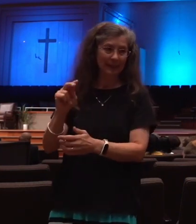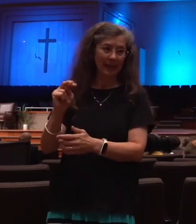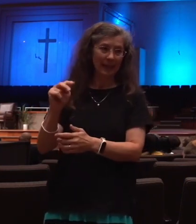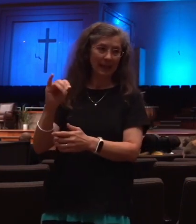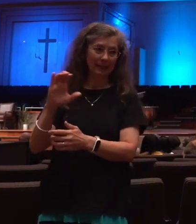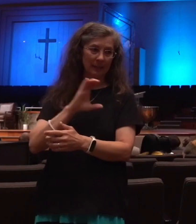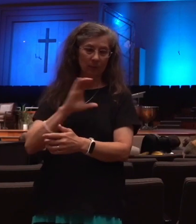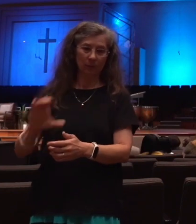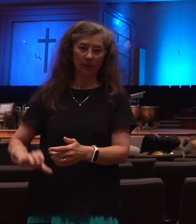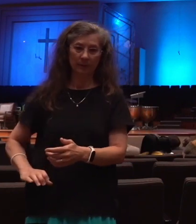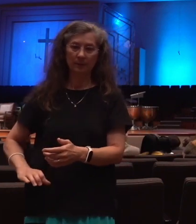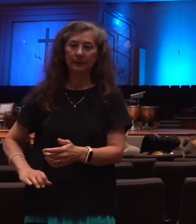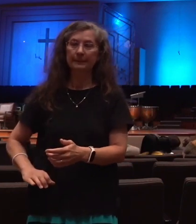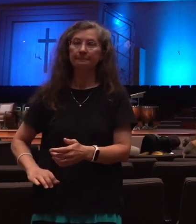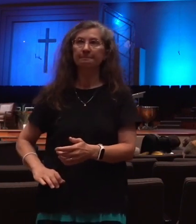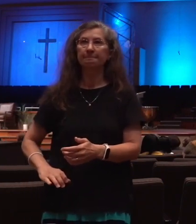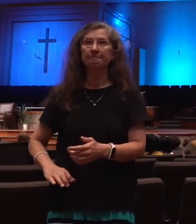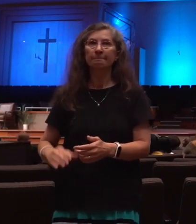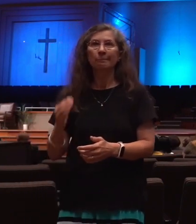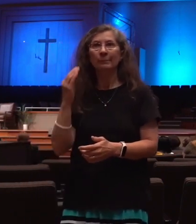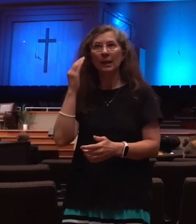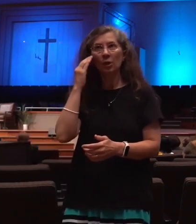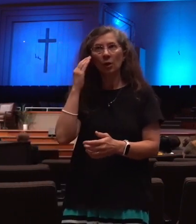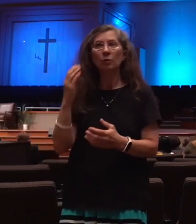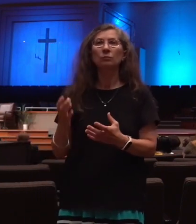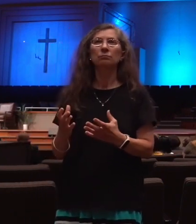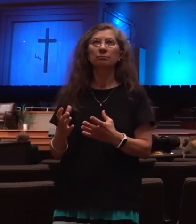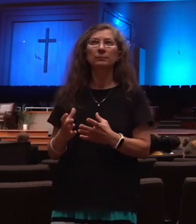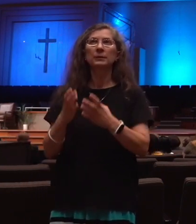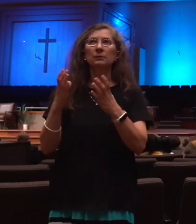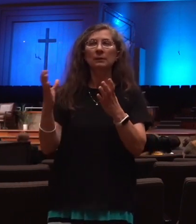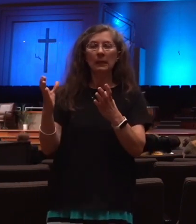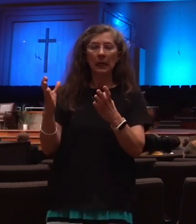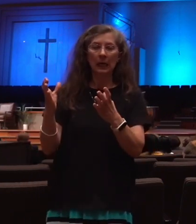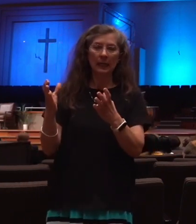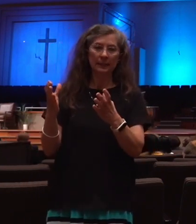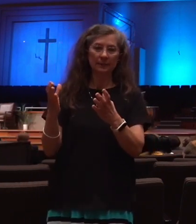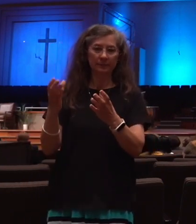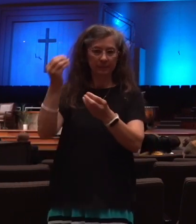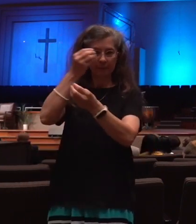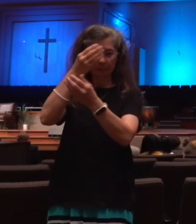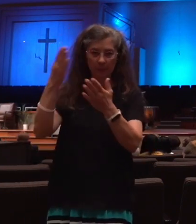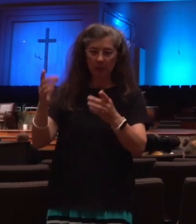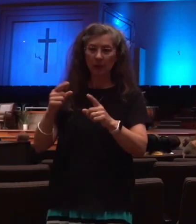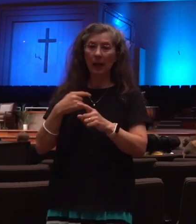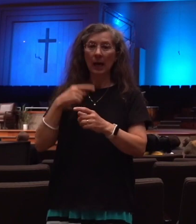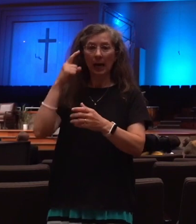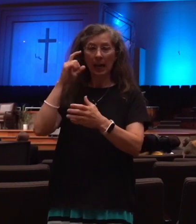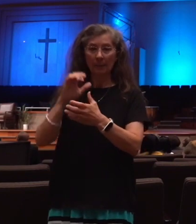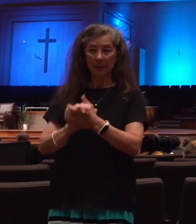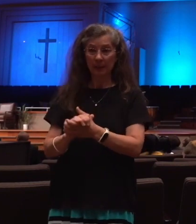Now, I know there's a lot of discussion and we don't have time to get into all the reasons, but I believe those two witnesses are Moses and Elijah.